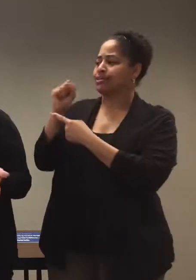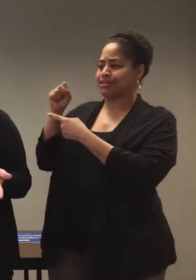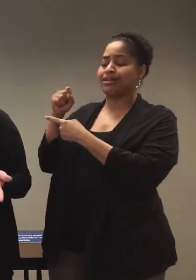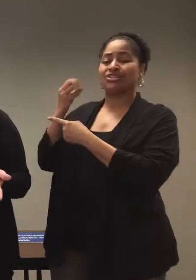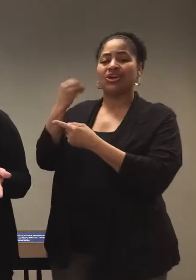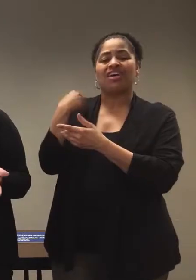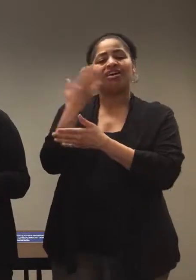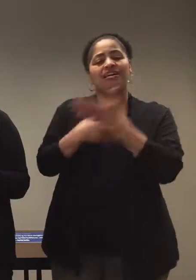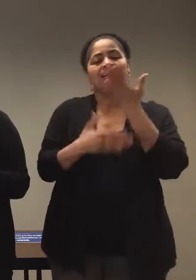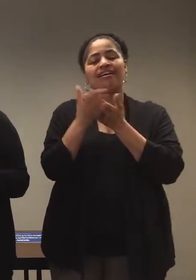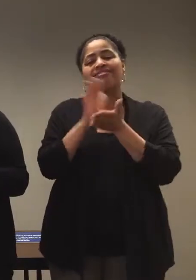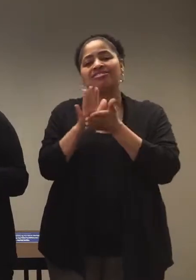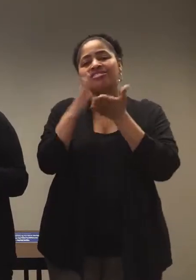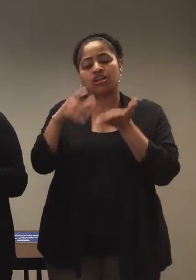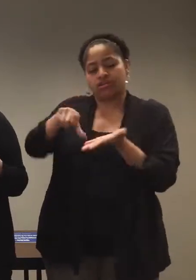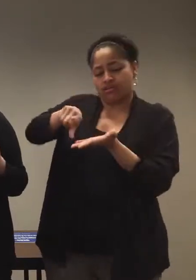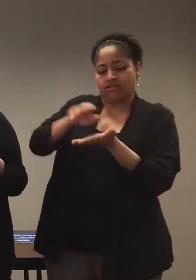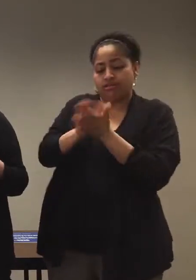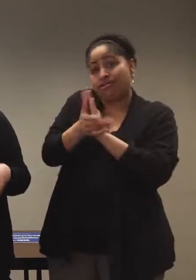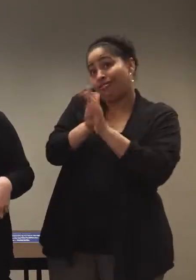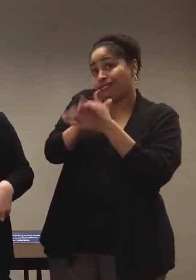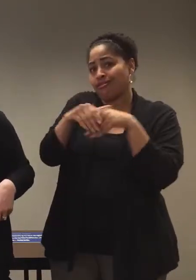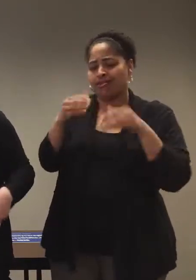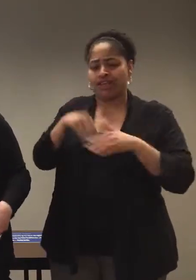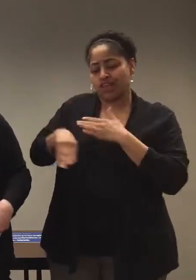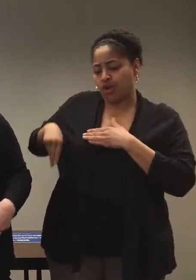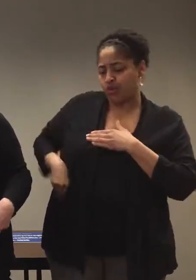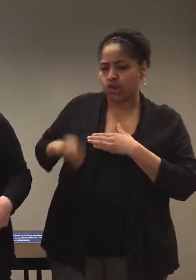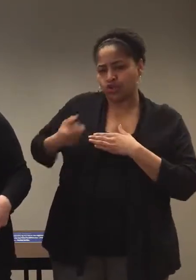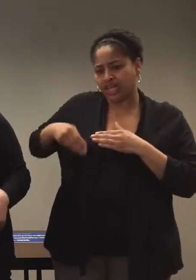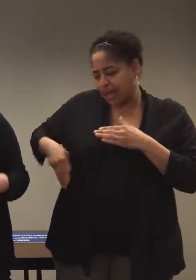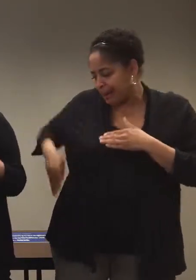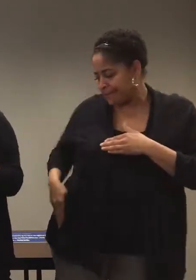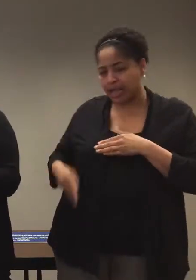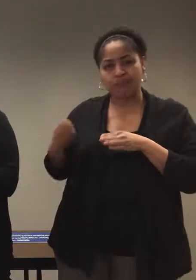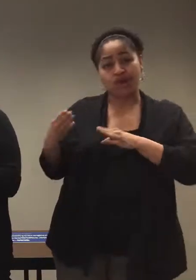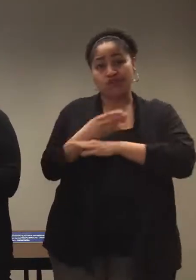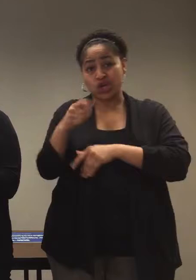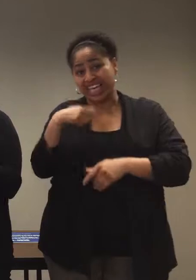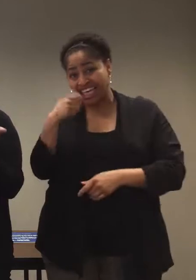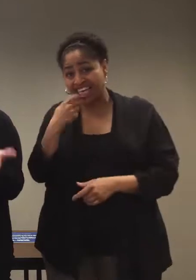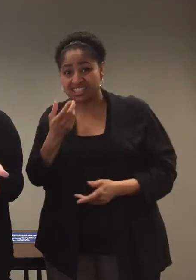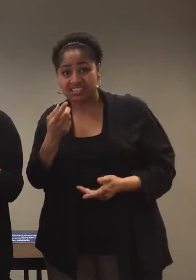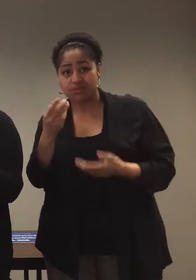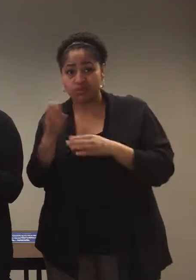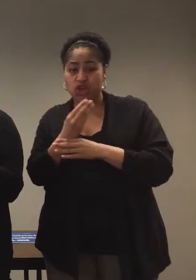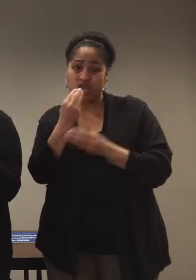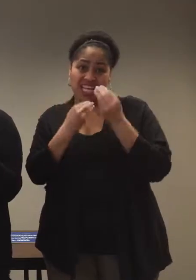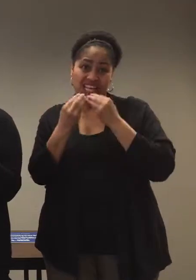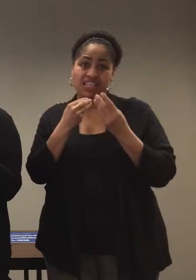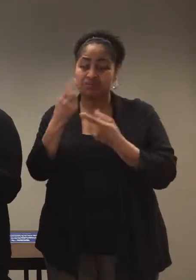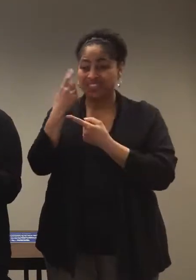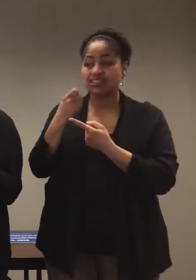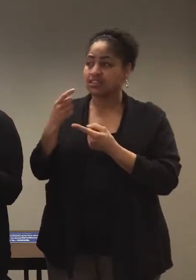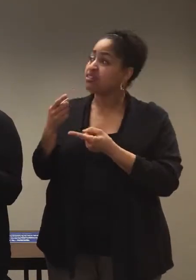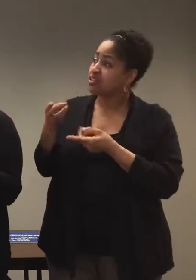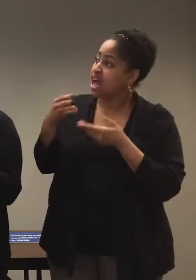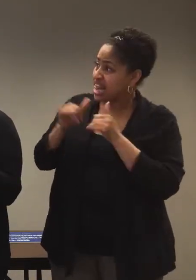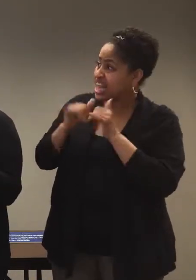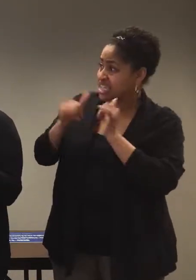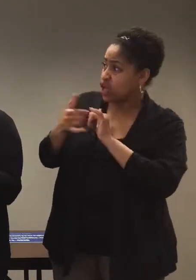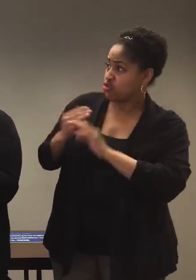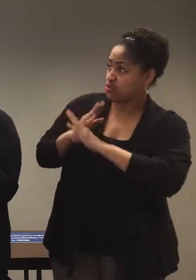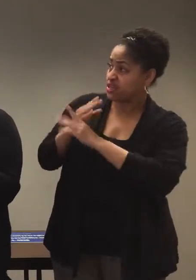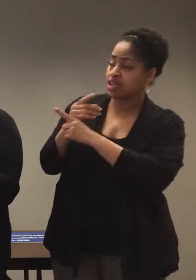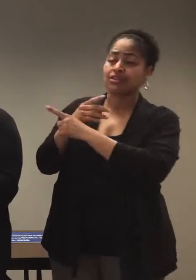having hand sanitizer or something on your purse or on, you know, like in your pocket so that you can use that before you eat because those would be ways to